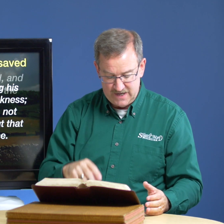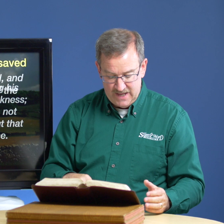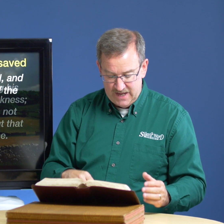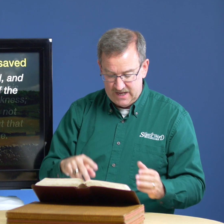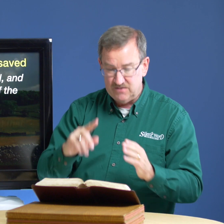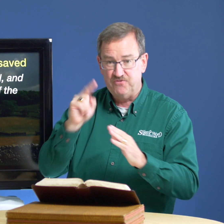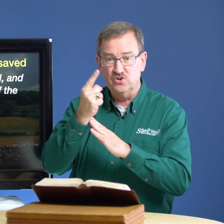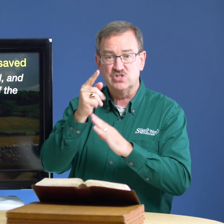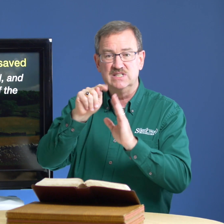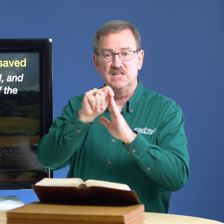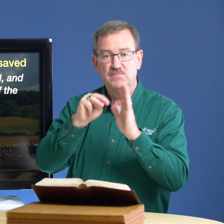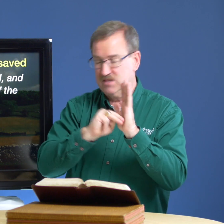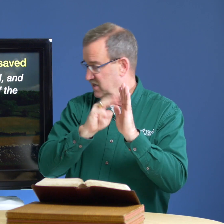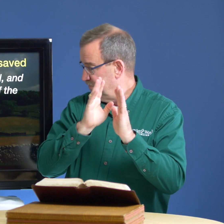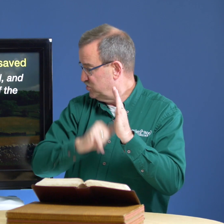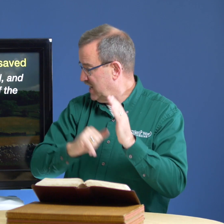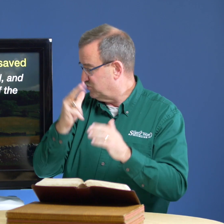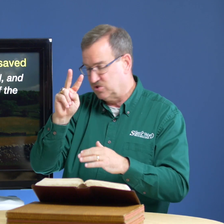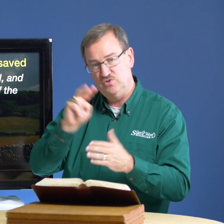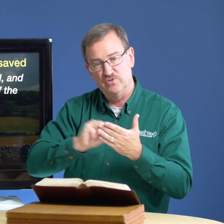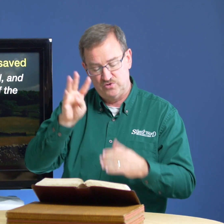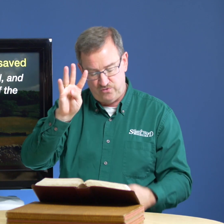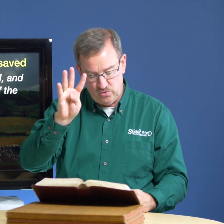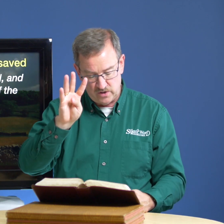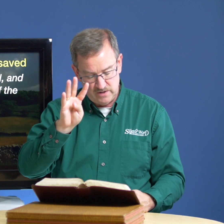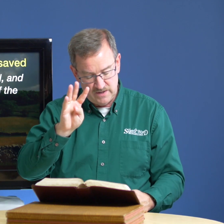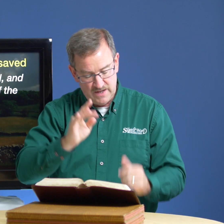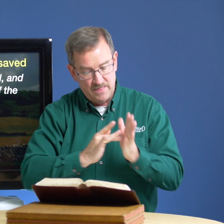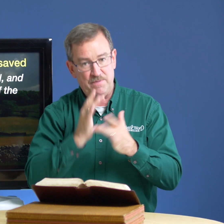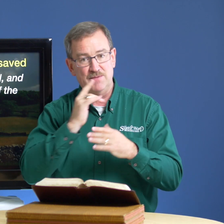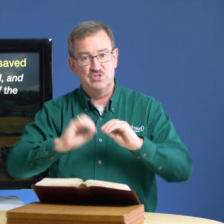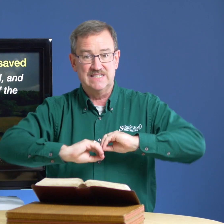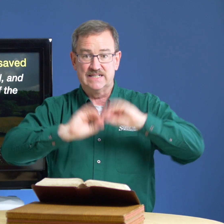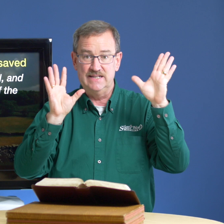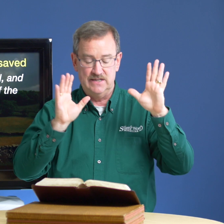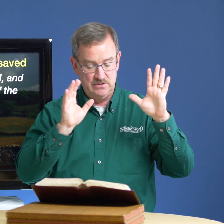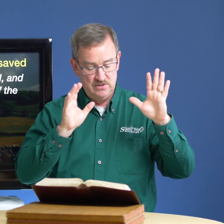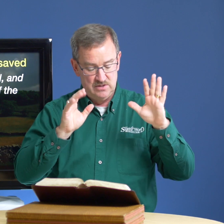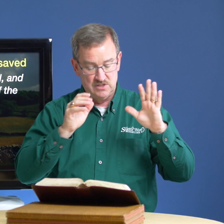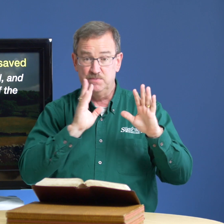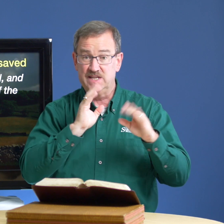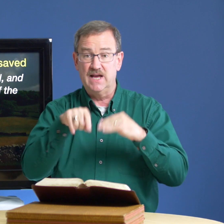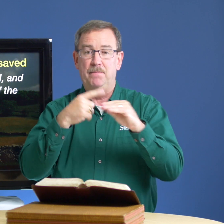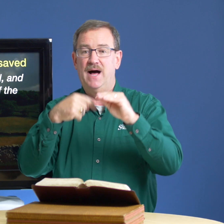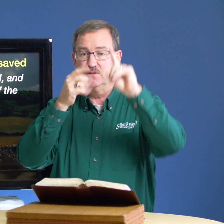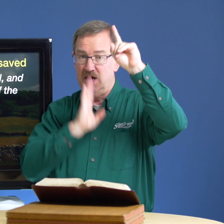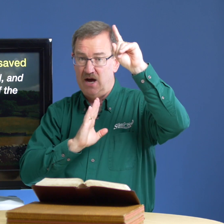in first timothy chapter 2 verse 4 the bible says clear speaking about god